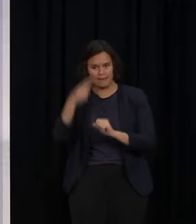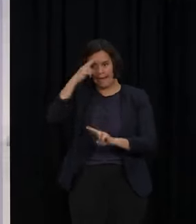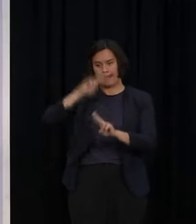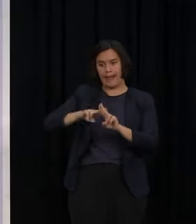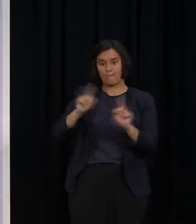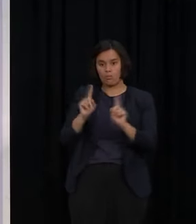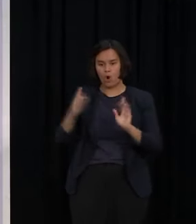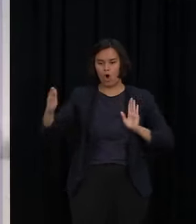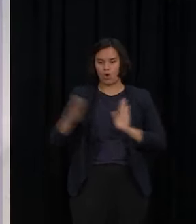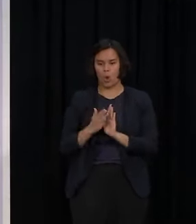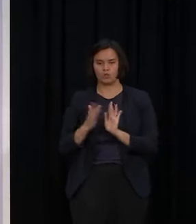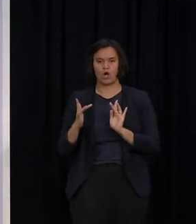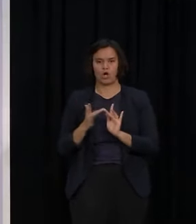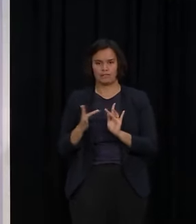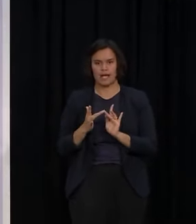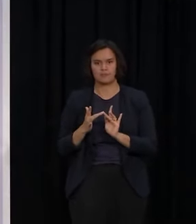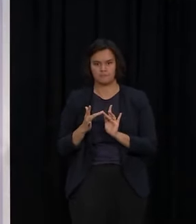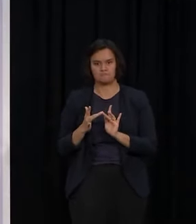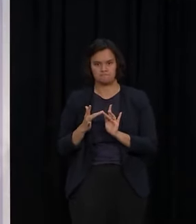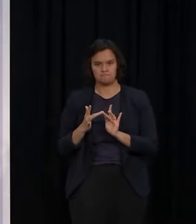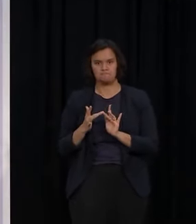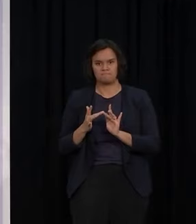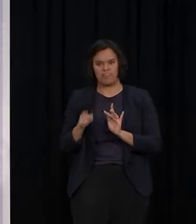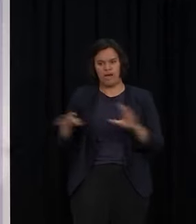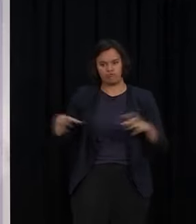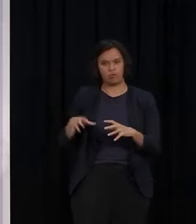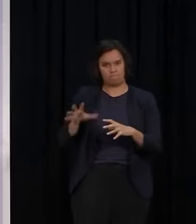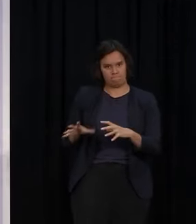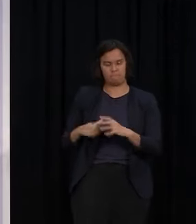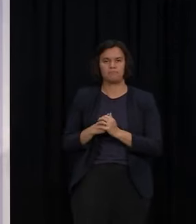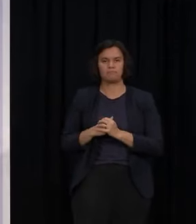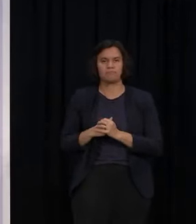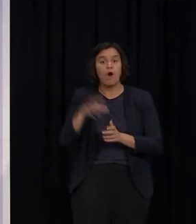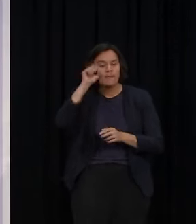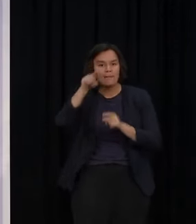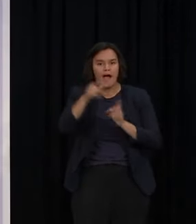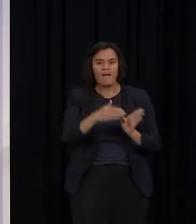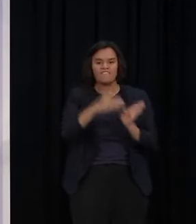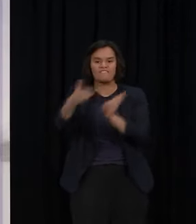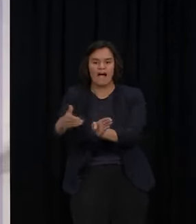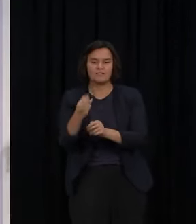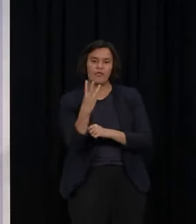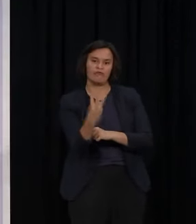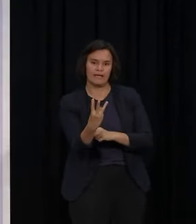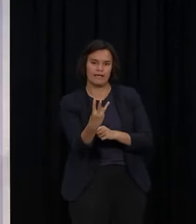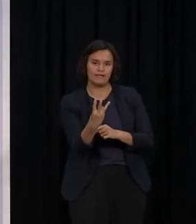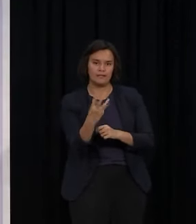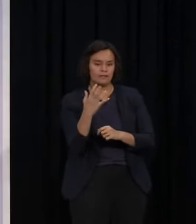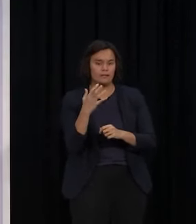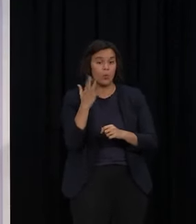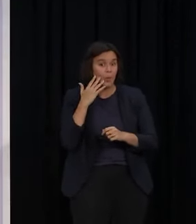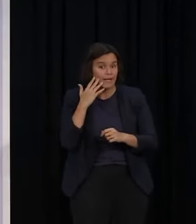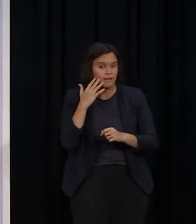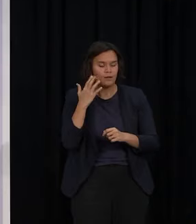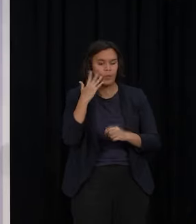When we hit phase three, which of course we did indicate somewhere in the order of 5,000 cases or thereabouts, we're likely to move